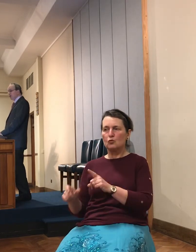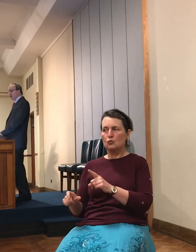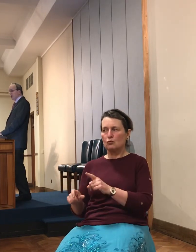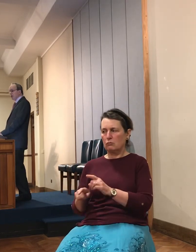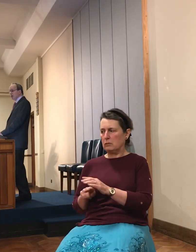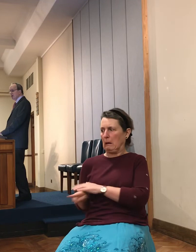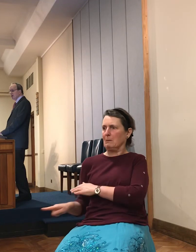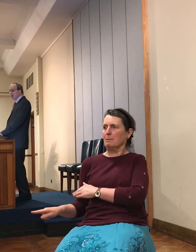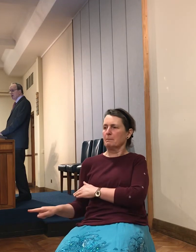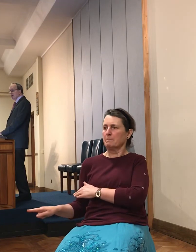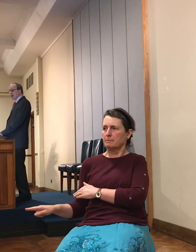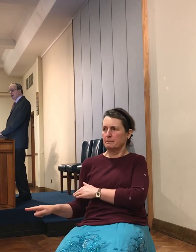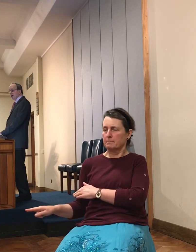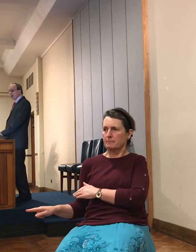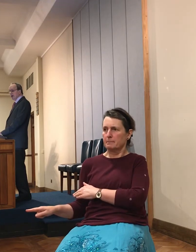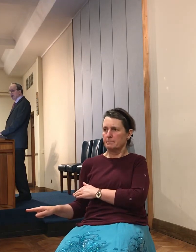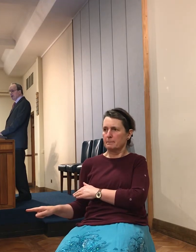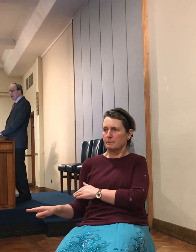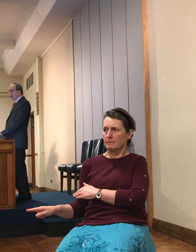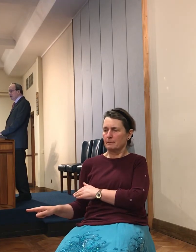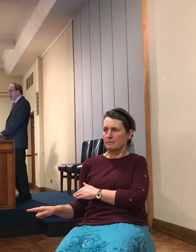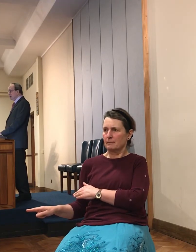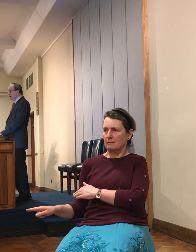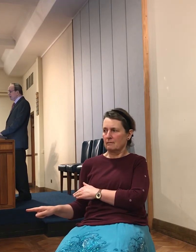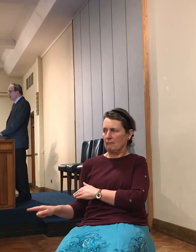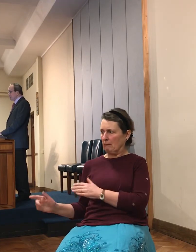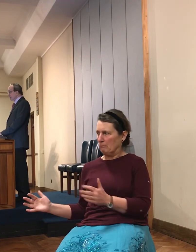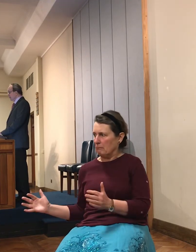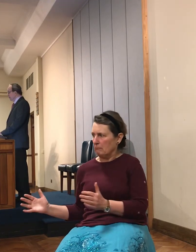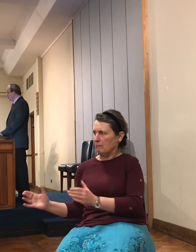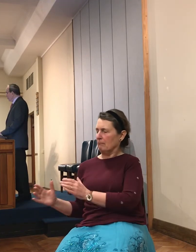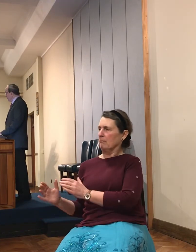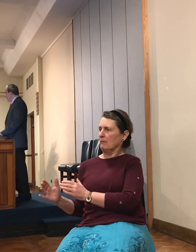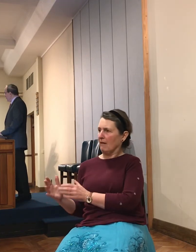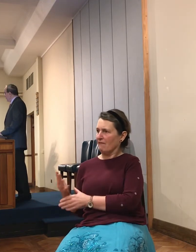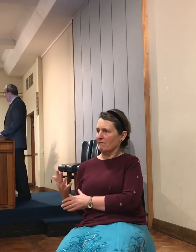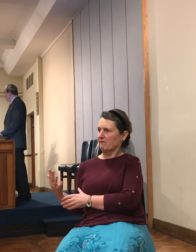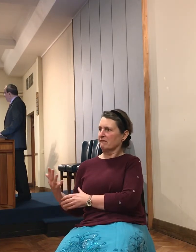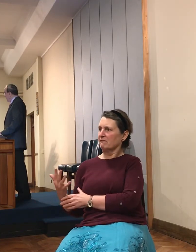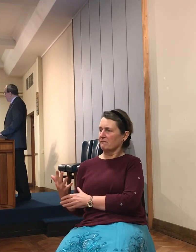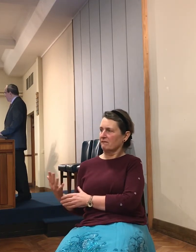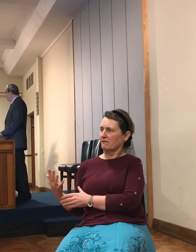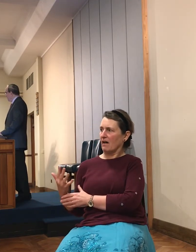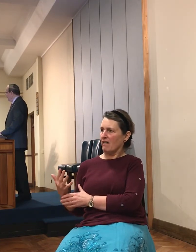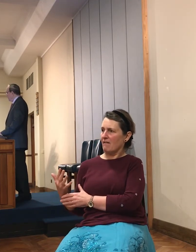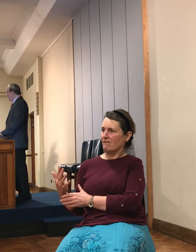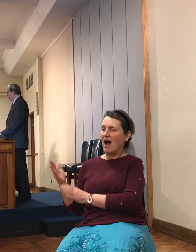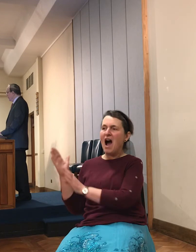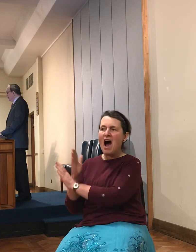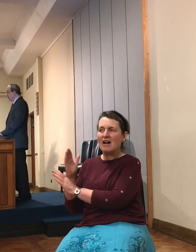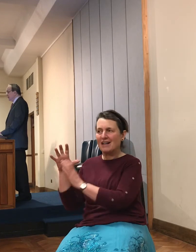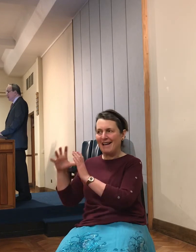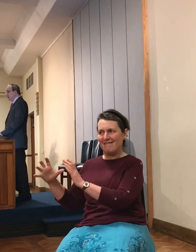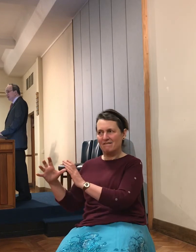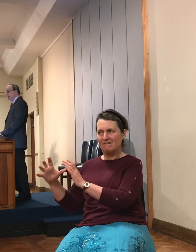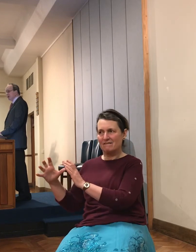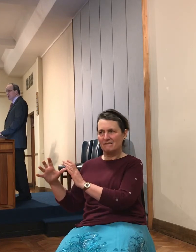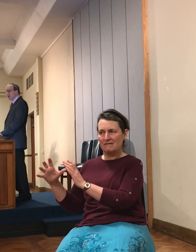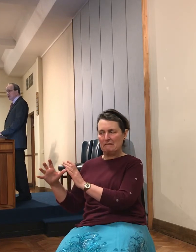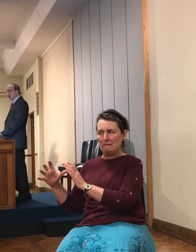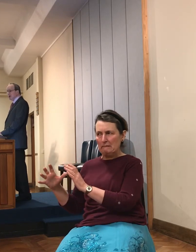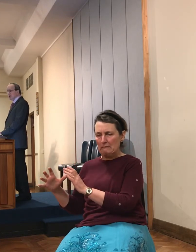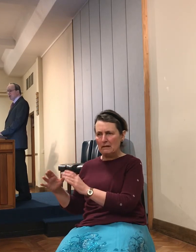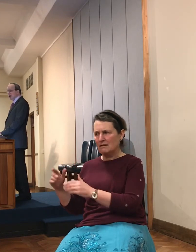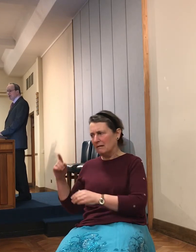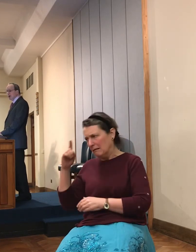the trouble and to get together, and they're all in the same cave, licking their wounds,